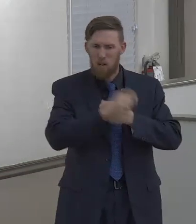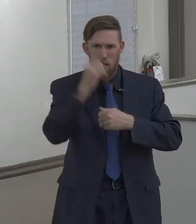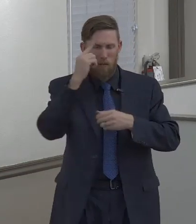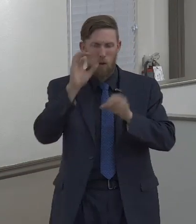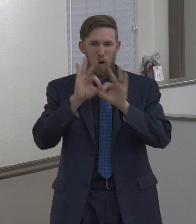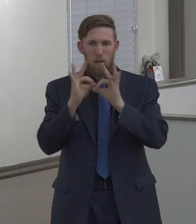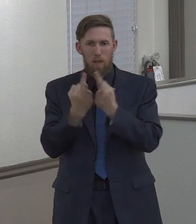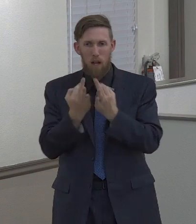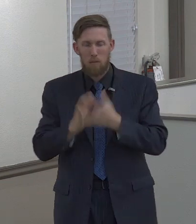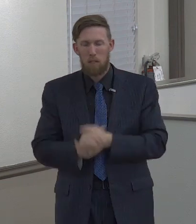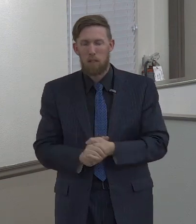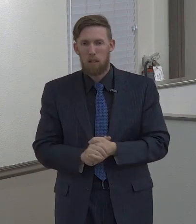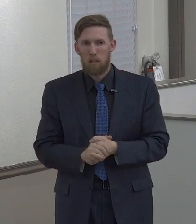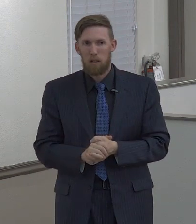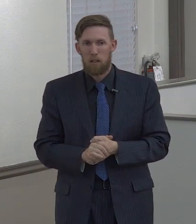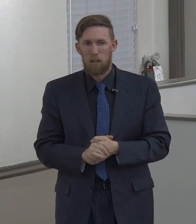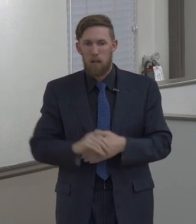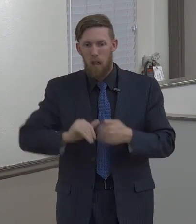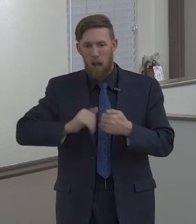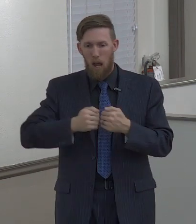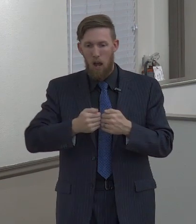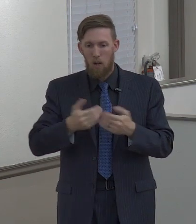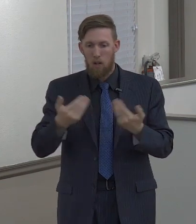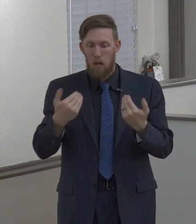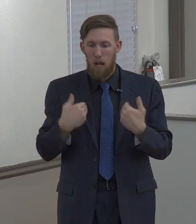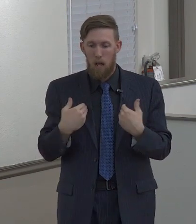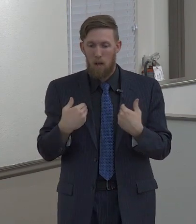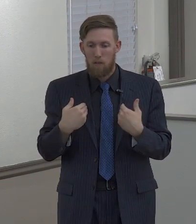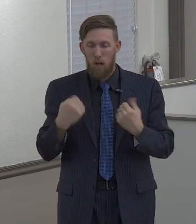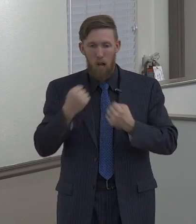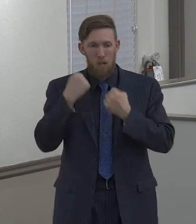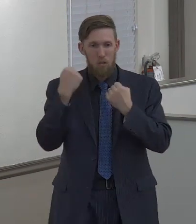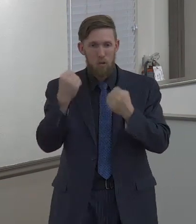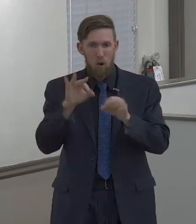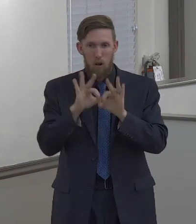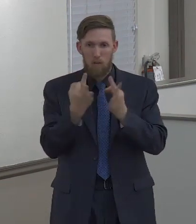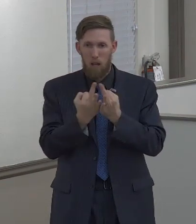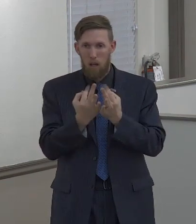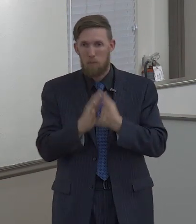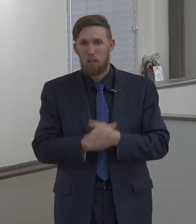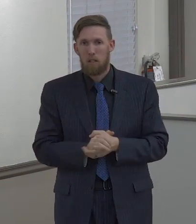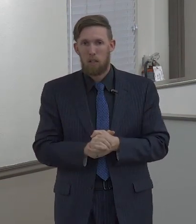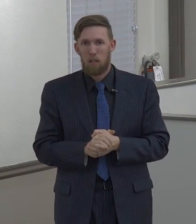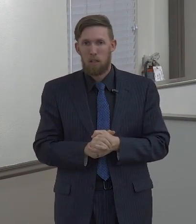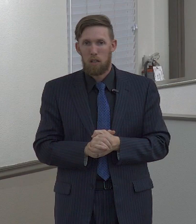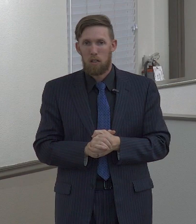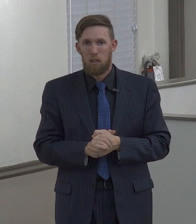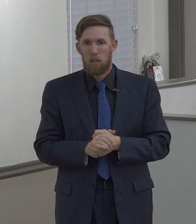way that it is done today. And how is it that you can have a strong nation, and how is it that you can have strong churches if you don't have a strong family?